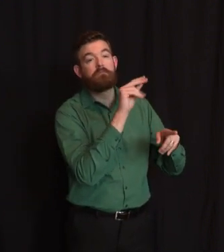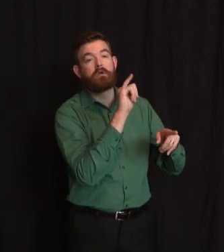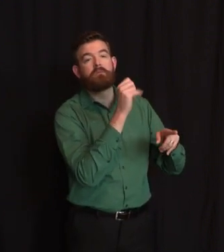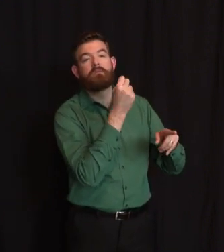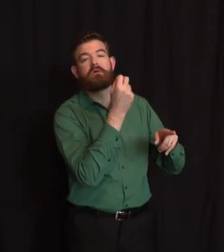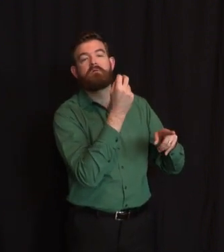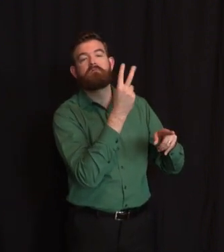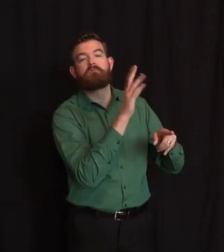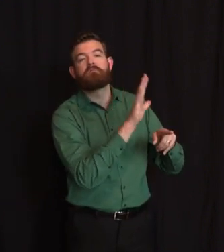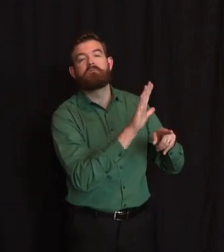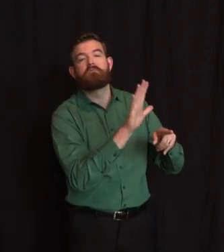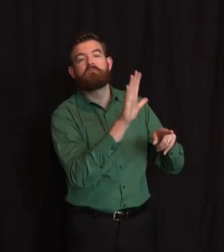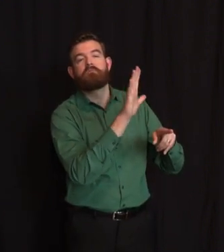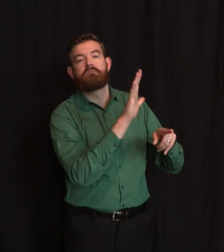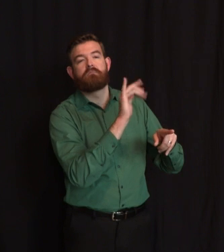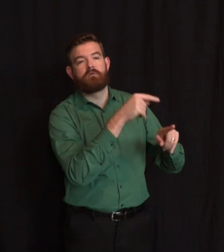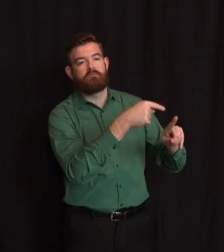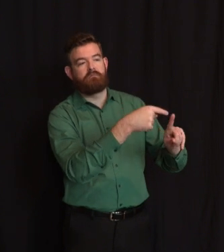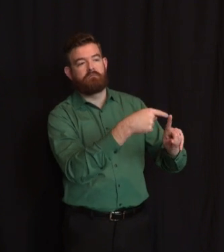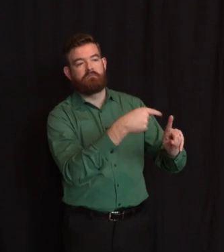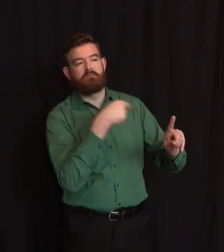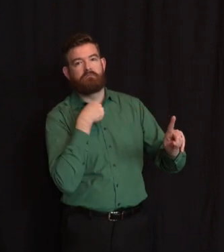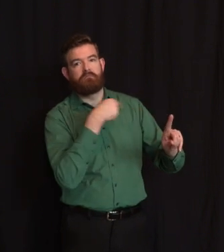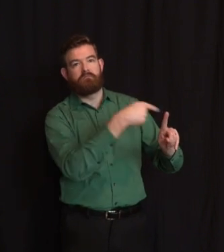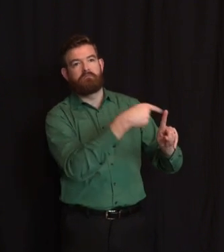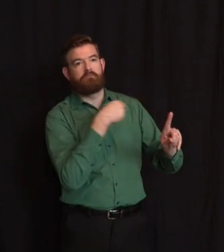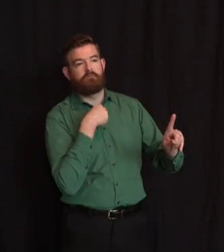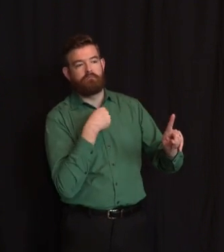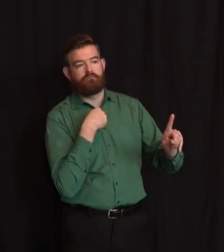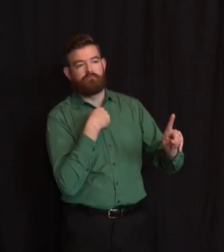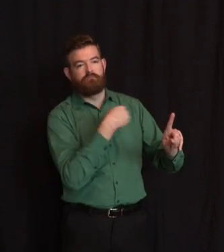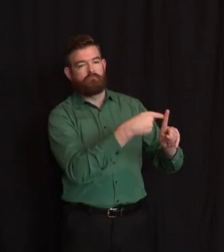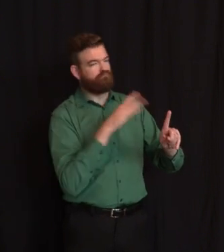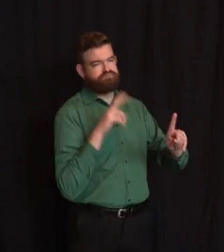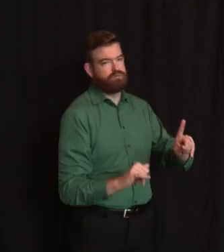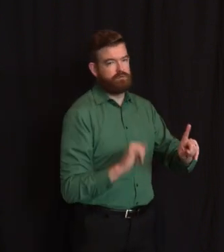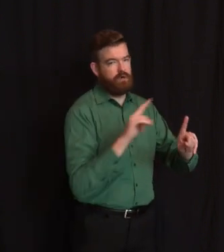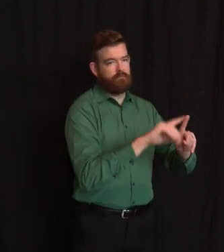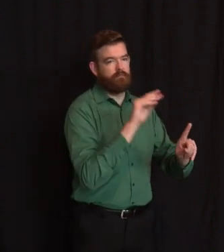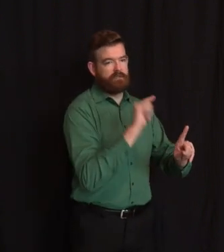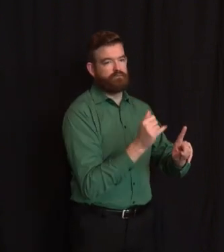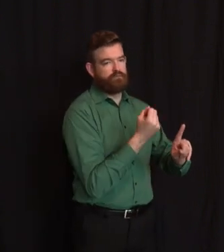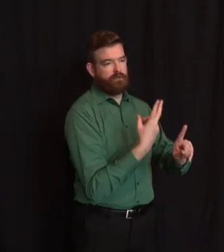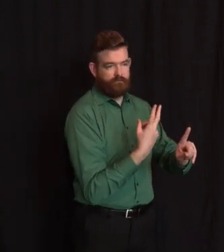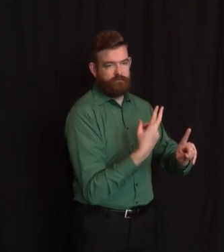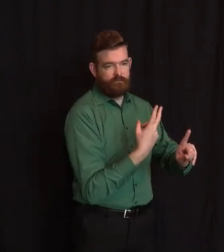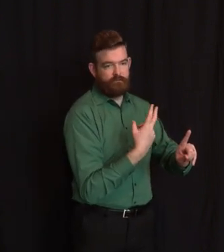optimistic and hopefully optimistic that we're leveling off, but we still expect it to be pretty high.